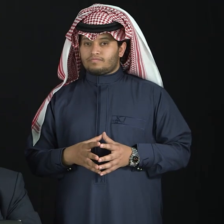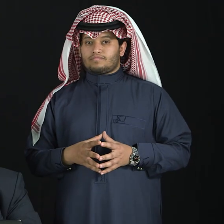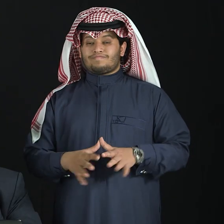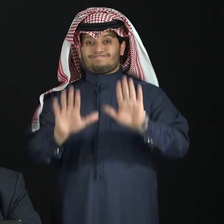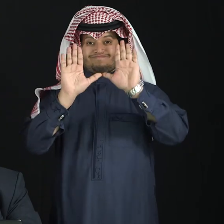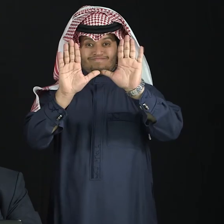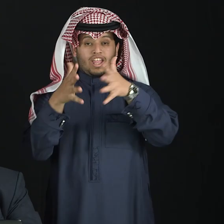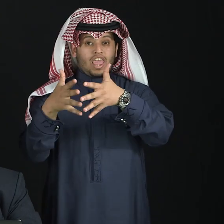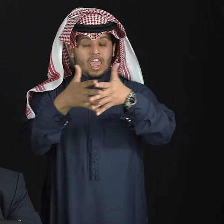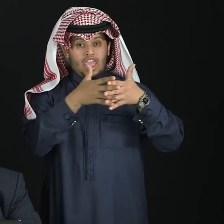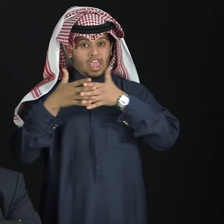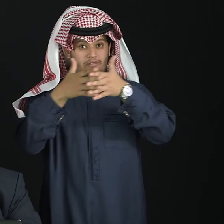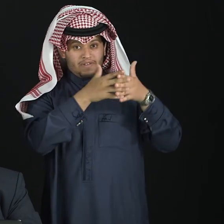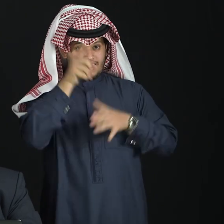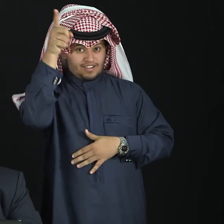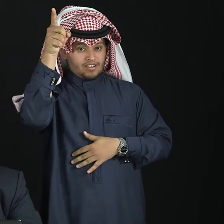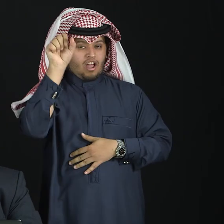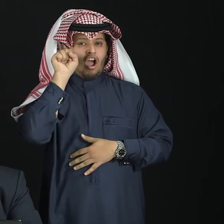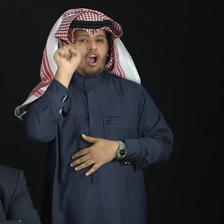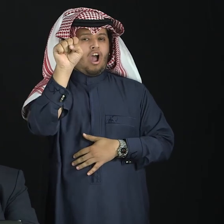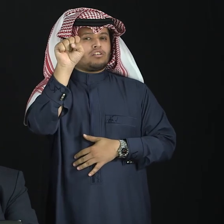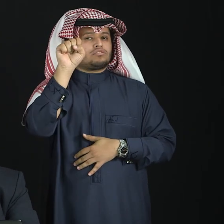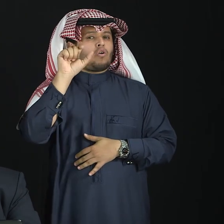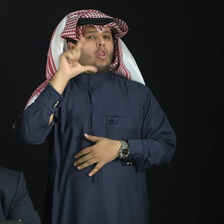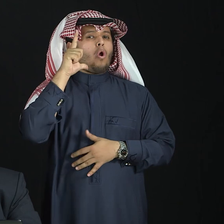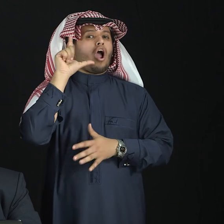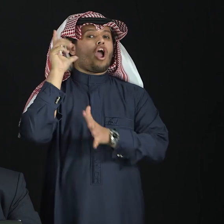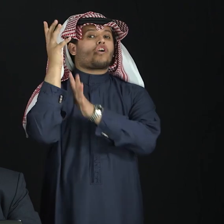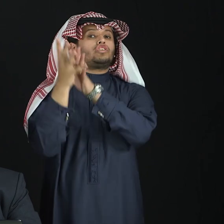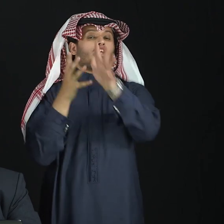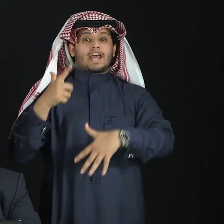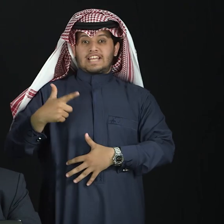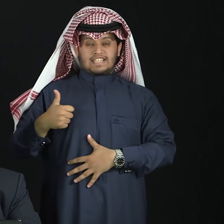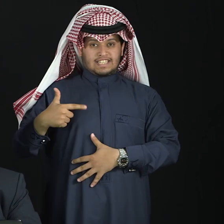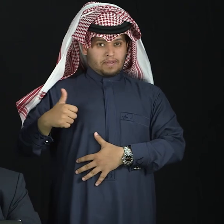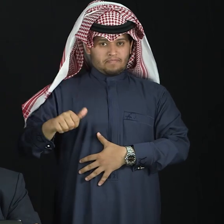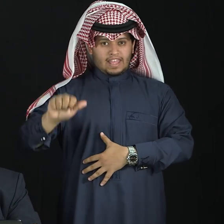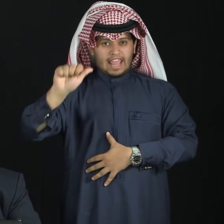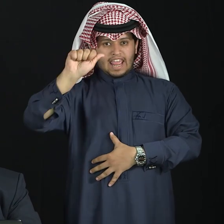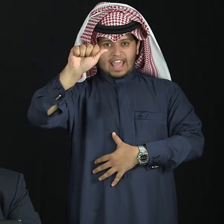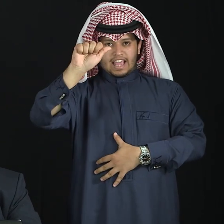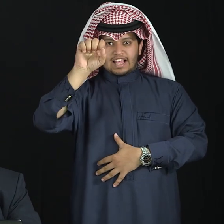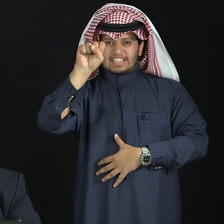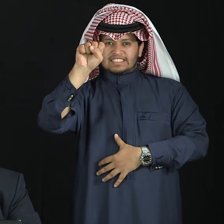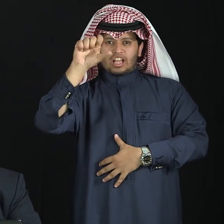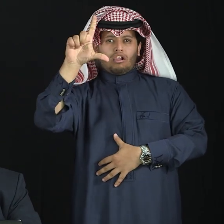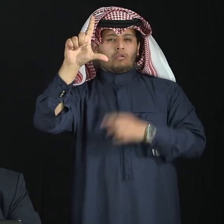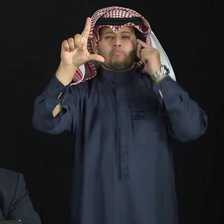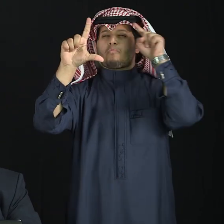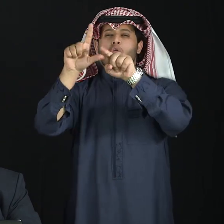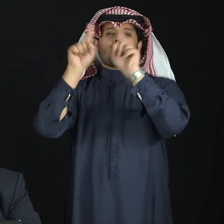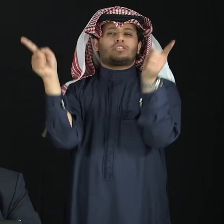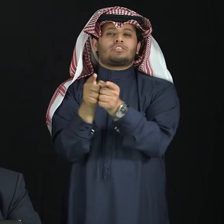American Sign Language. American Sign Language, and the abbreviation of which is ASL, is not